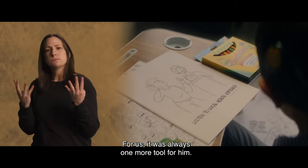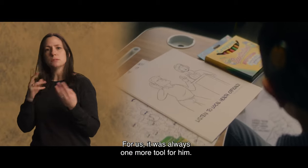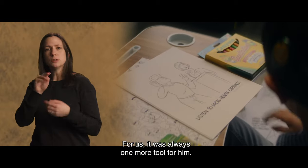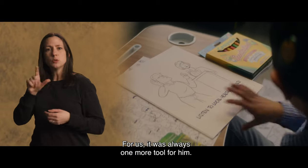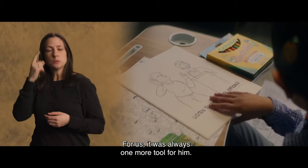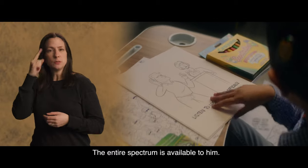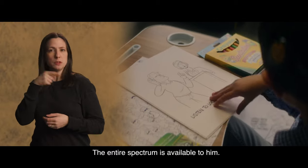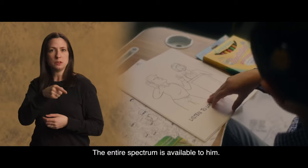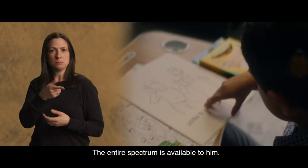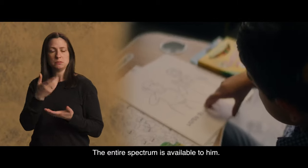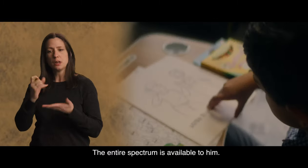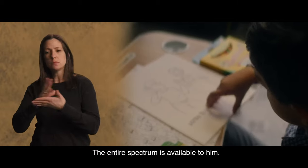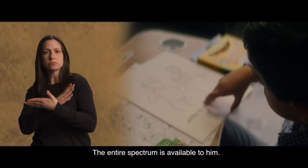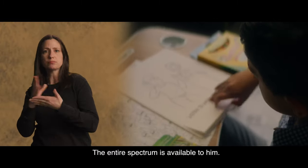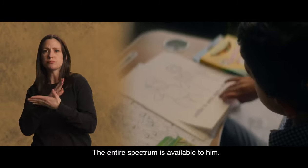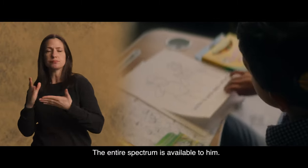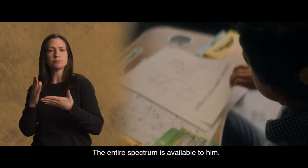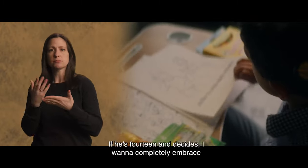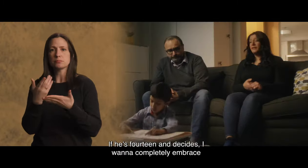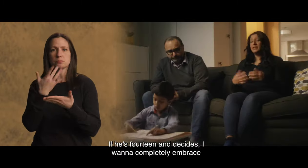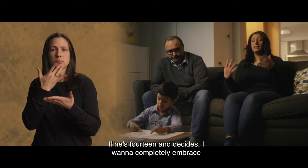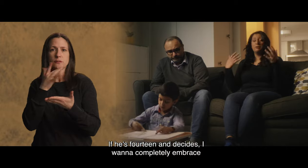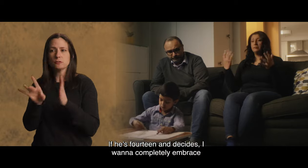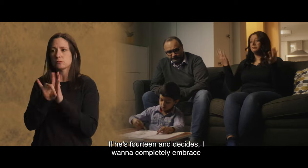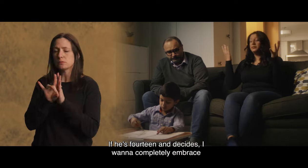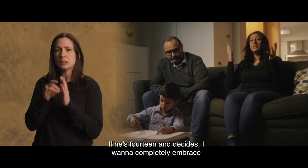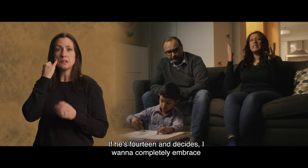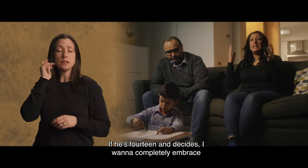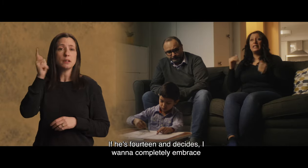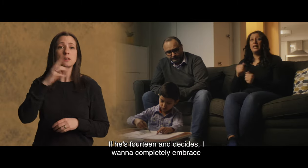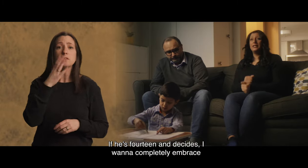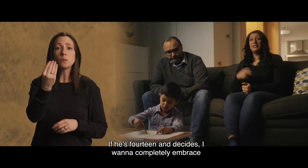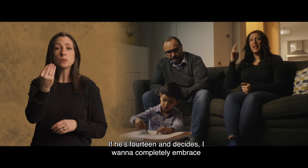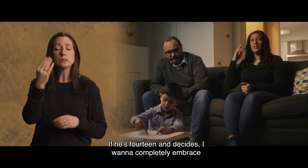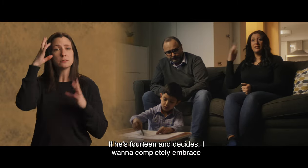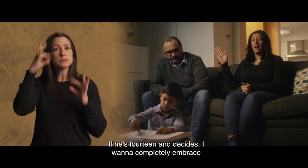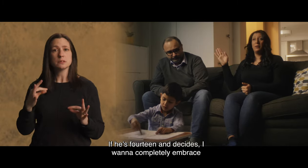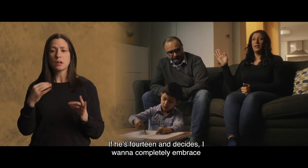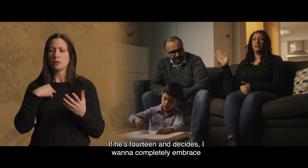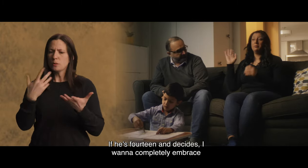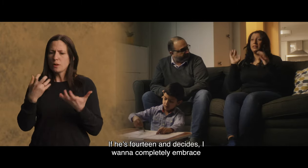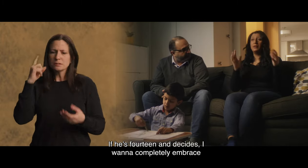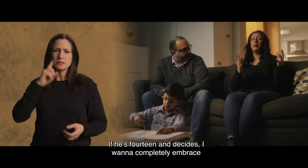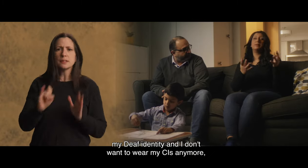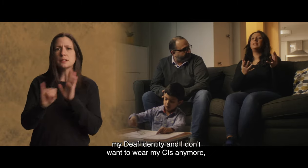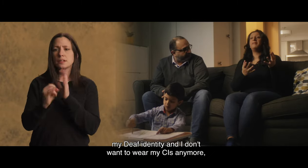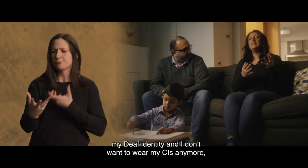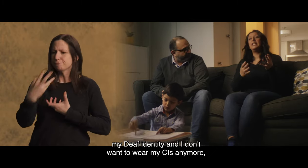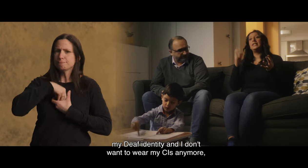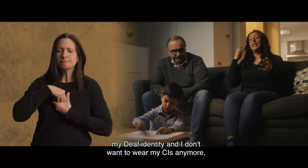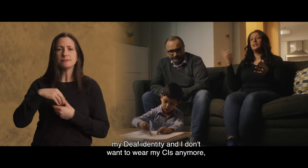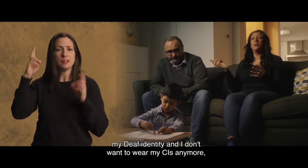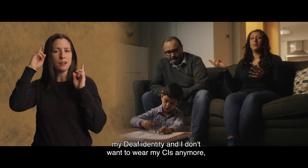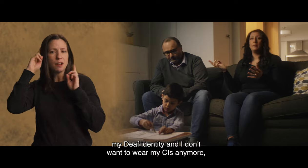for him. The entire spectrum is available to him. If he's 14 and decides, I want to completely embrace my